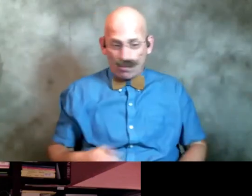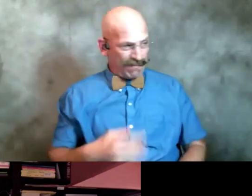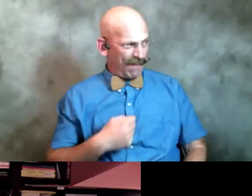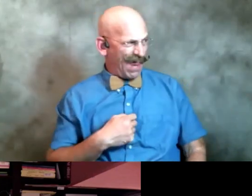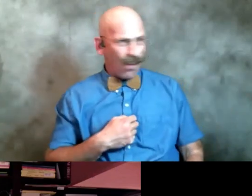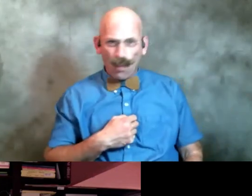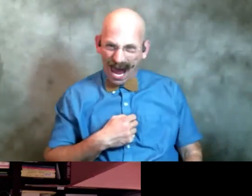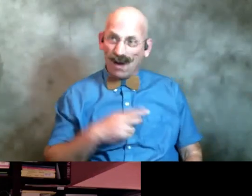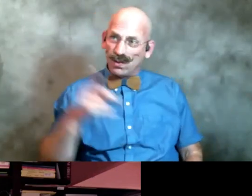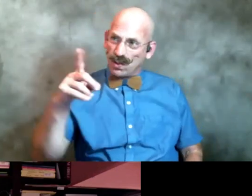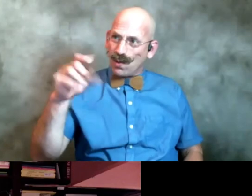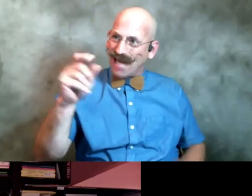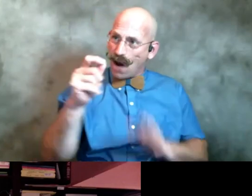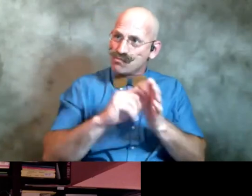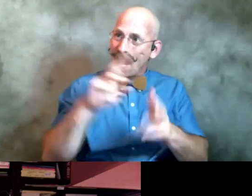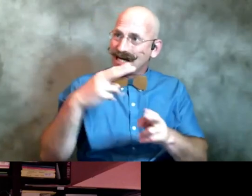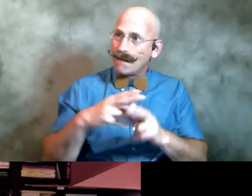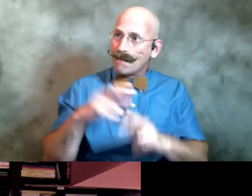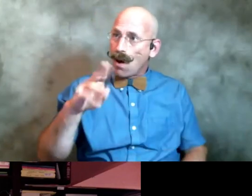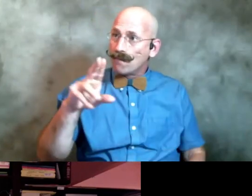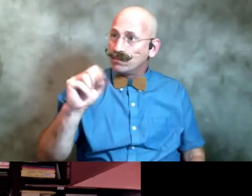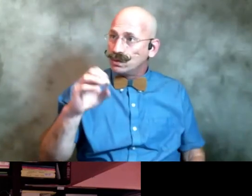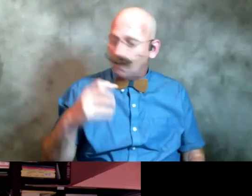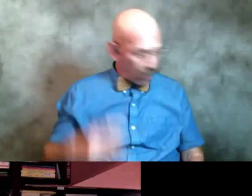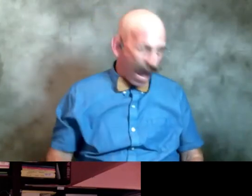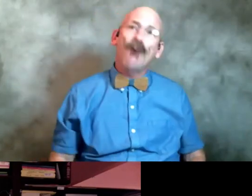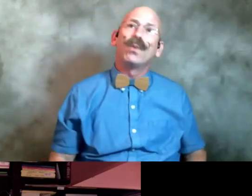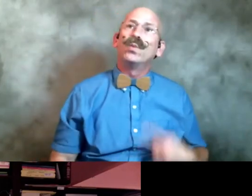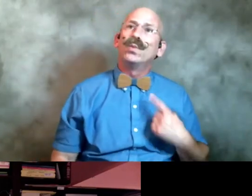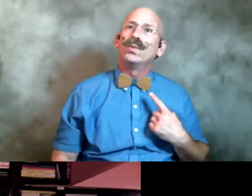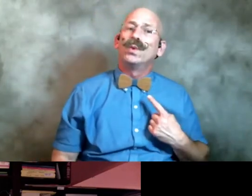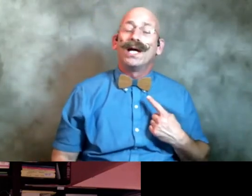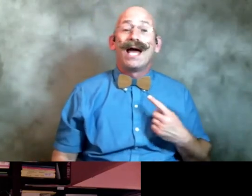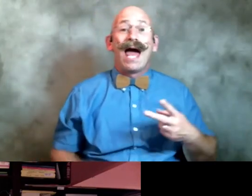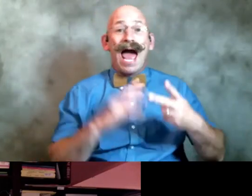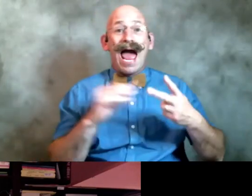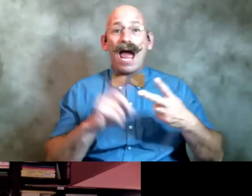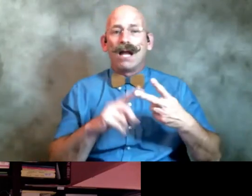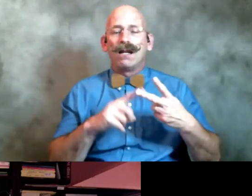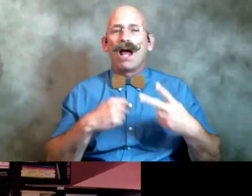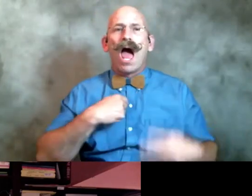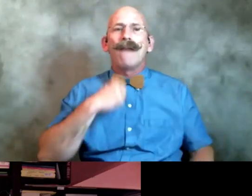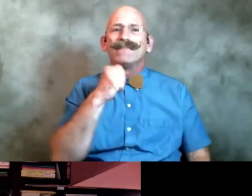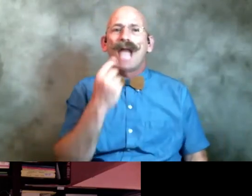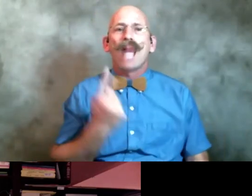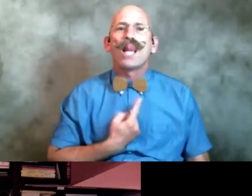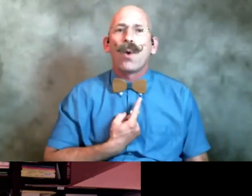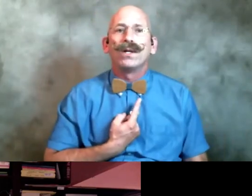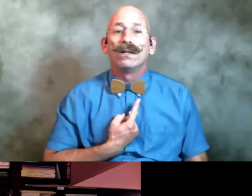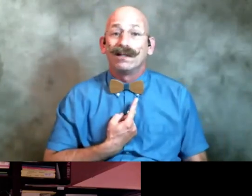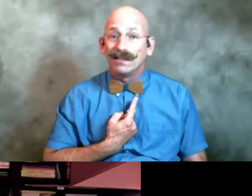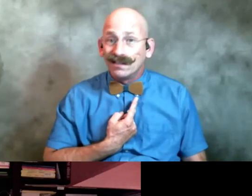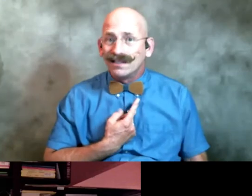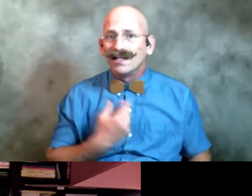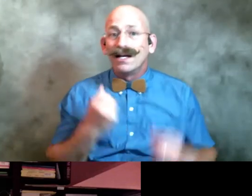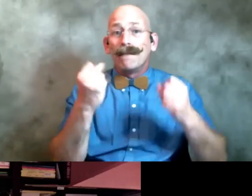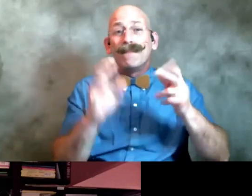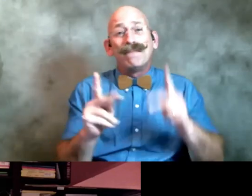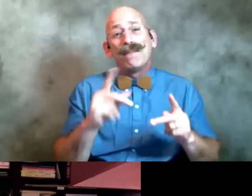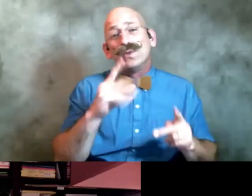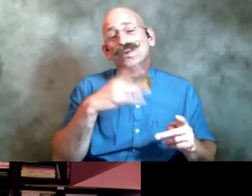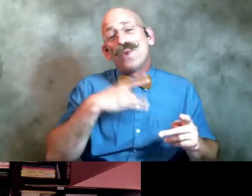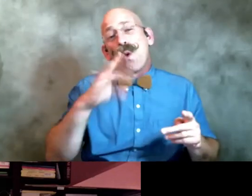abuse that was revelation number one and two i'm not alone so a lot of people don't like bukowski